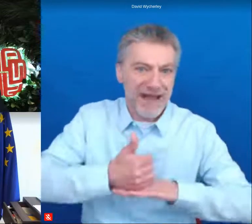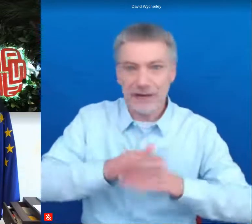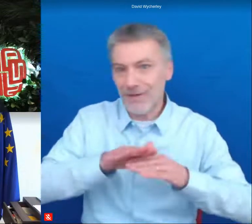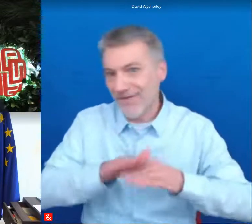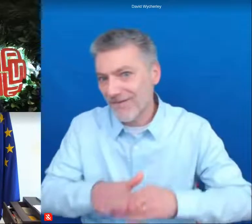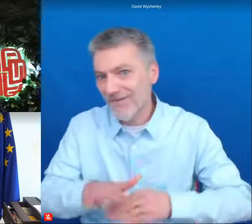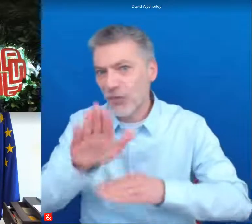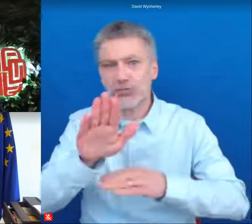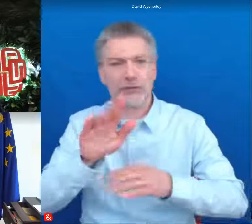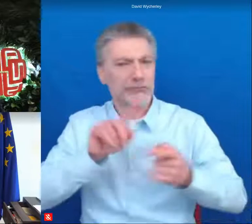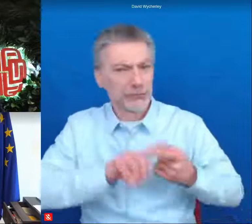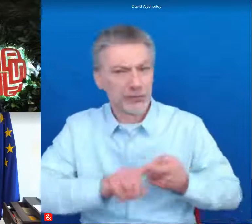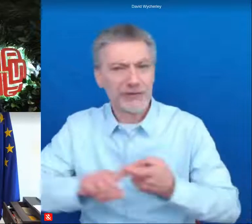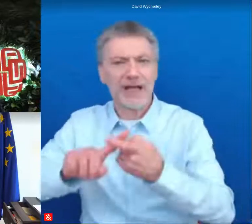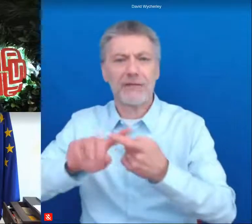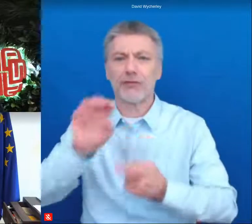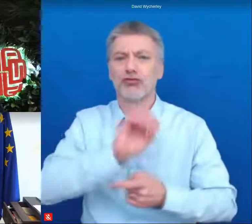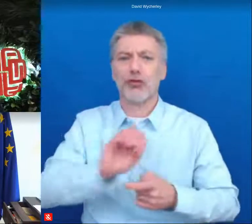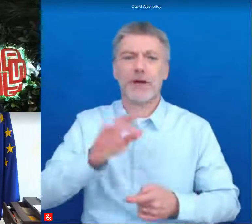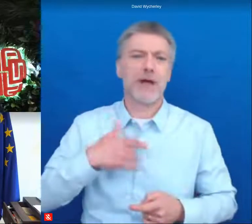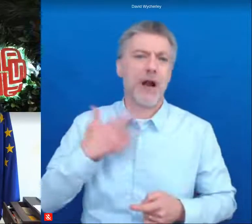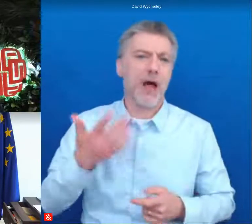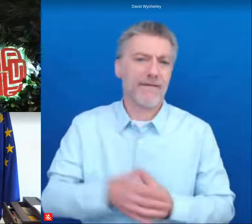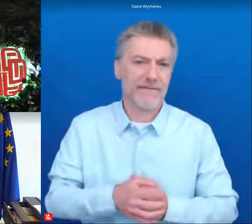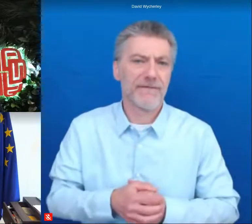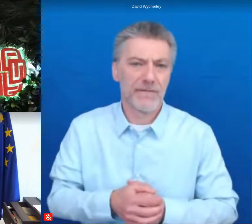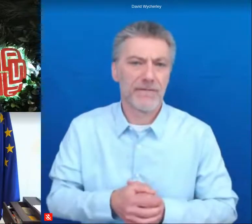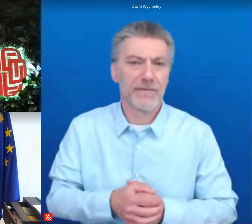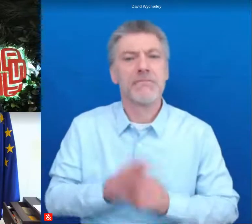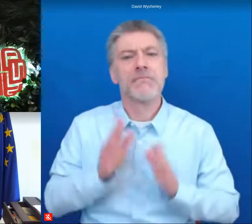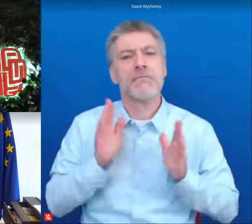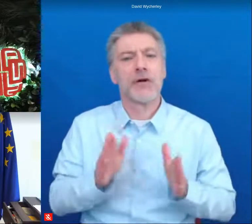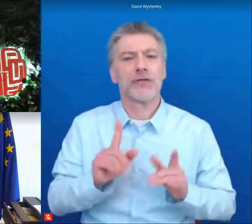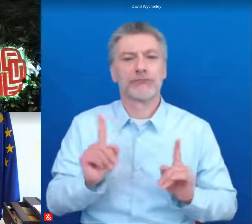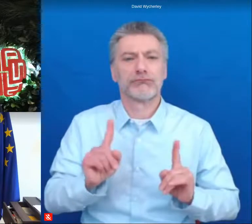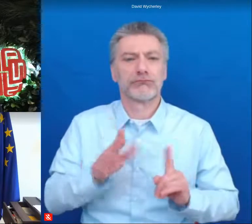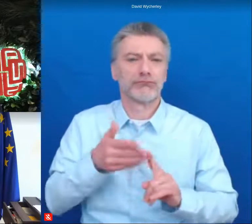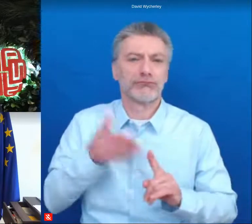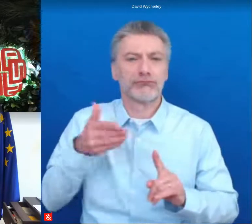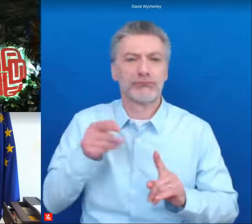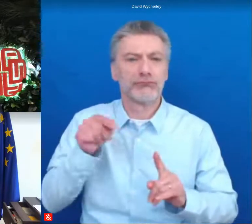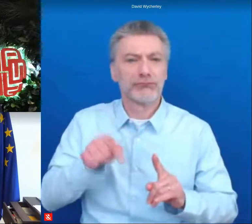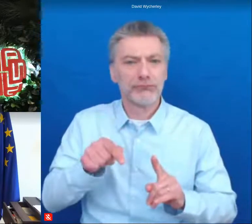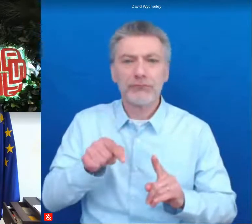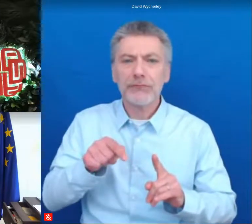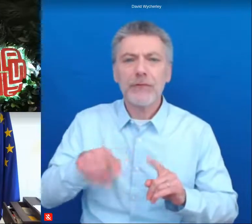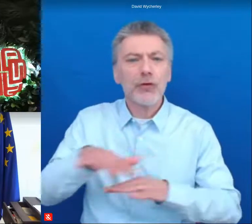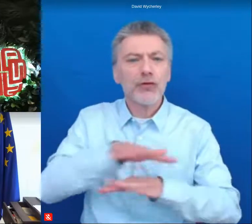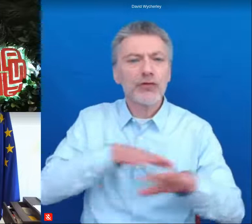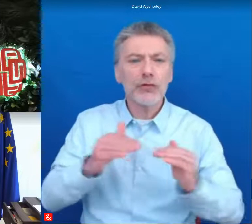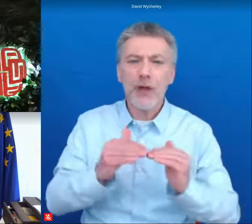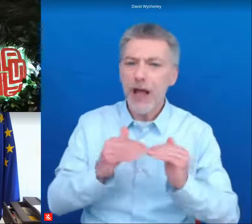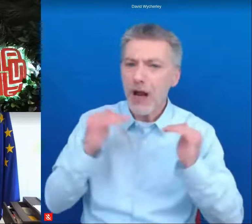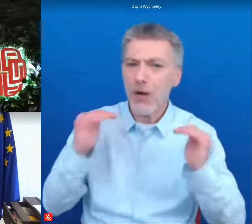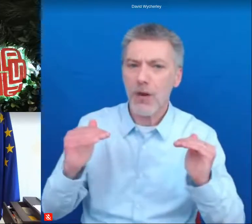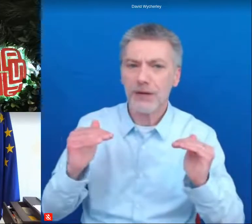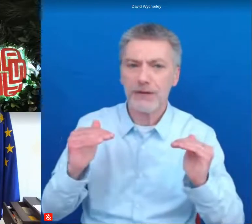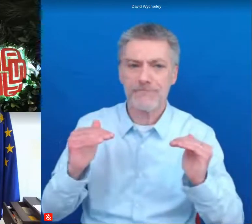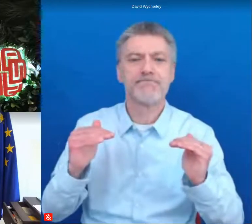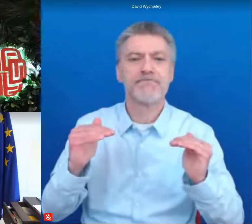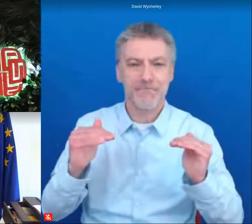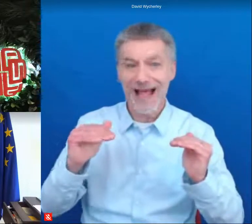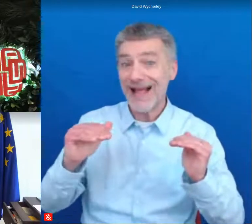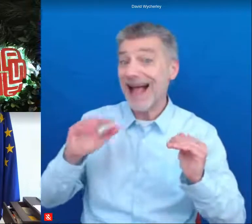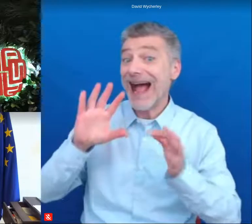european life let us recognize that social equality has a strong place-based